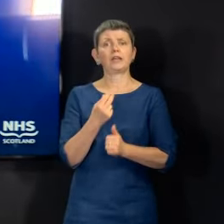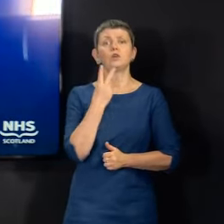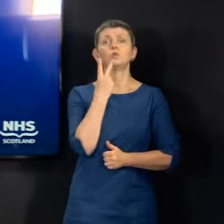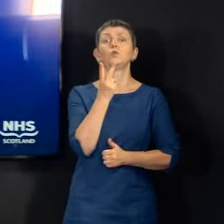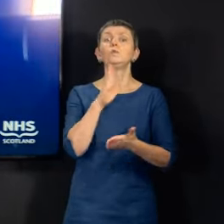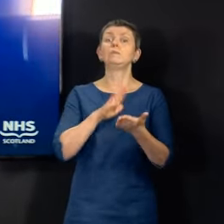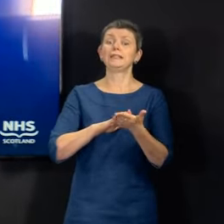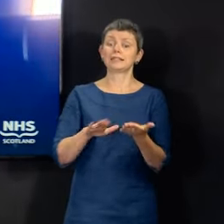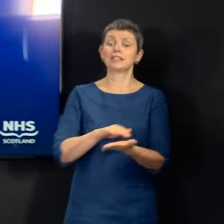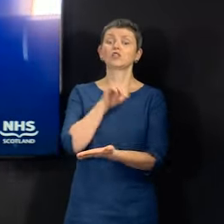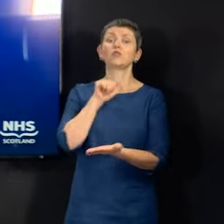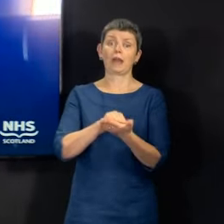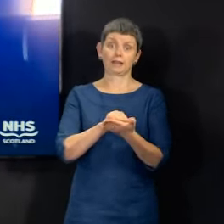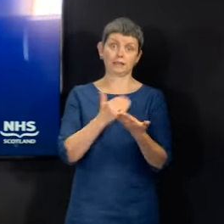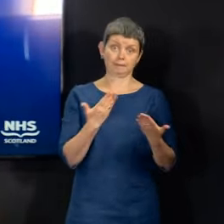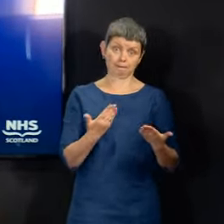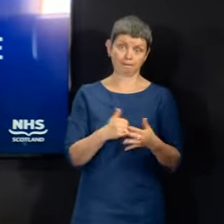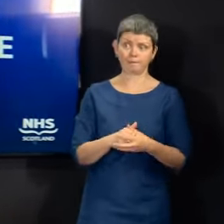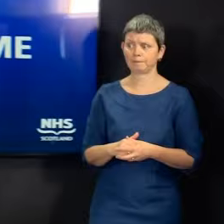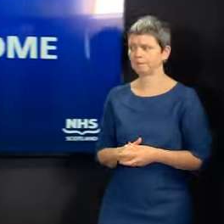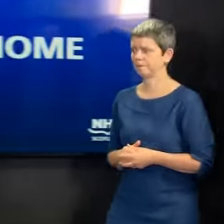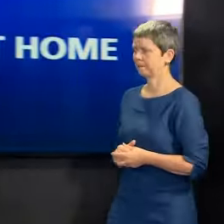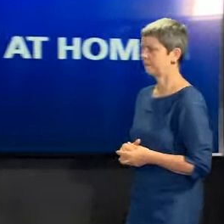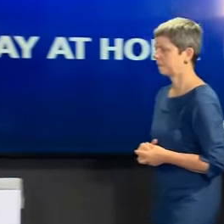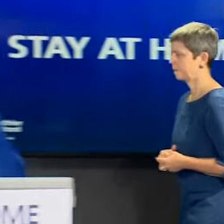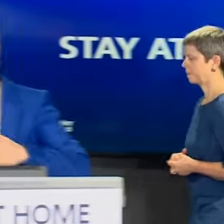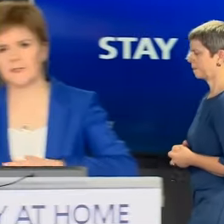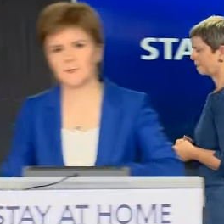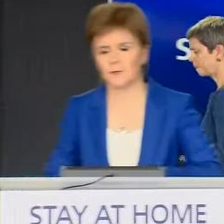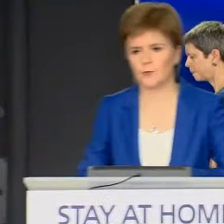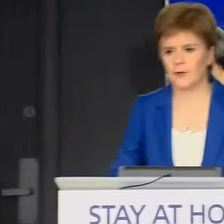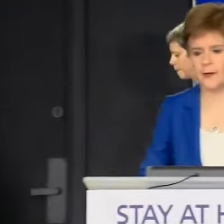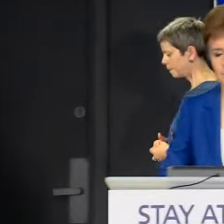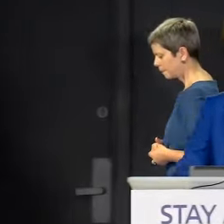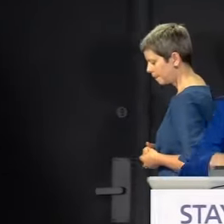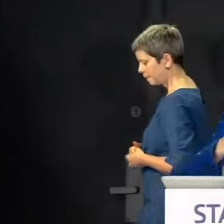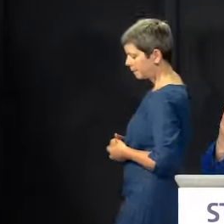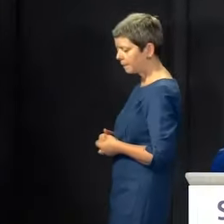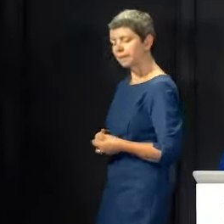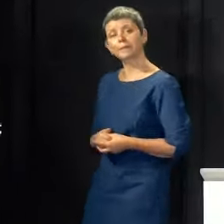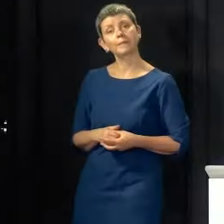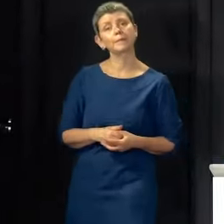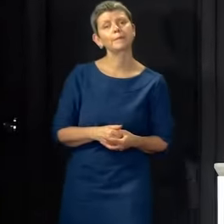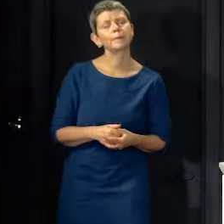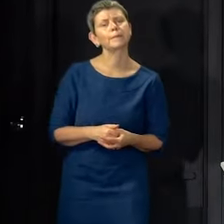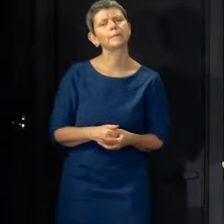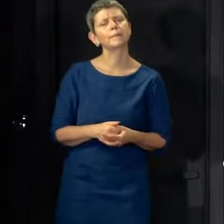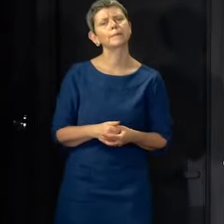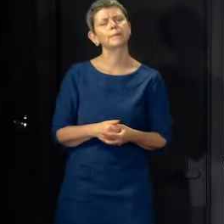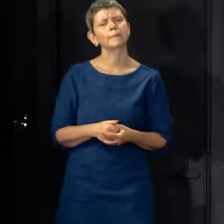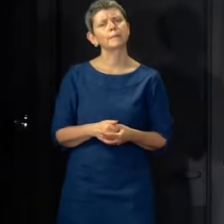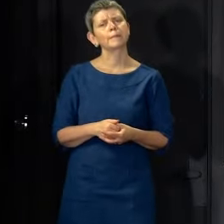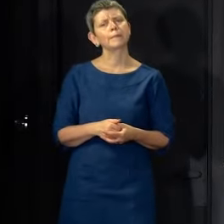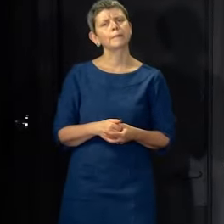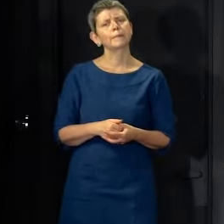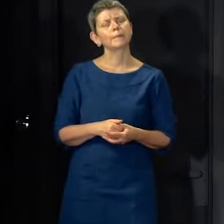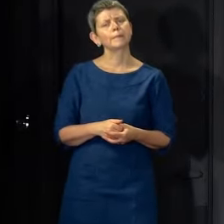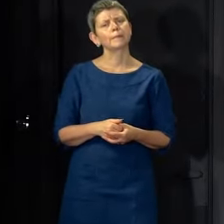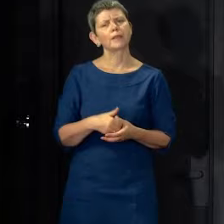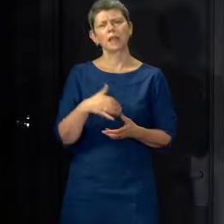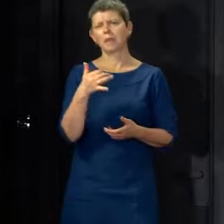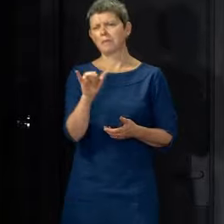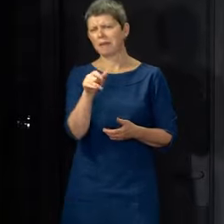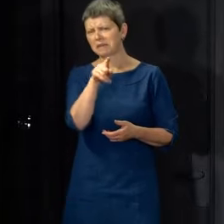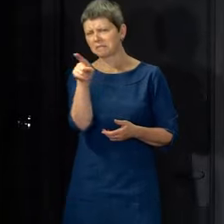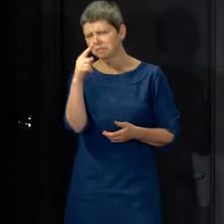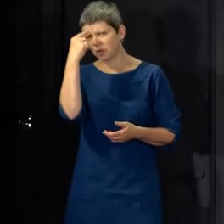correct distance to have for this point. I would just end by saying to people who might be watching who think that we should